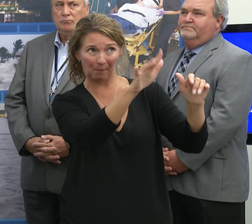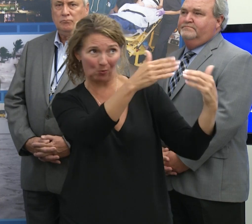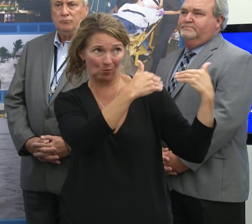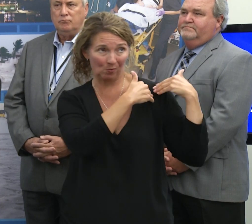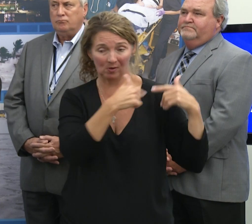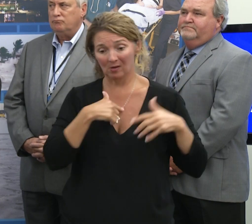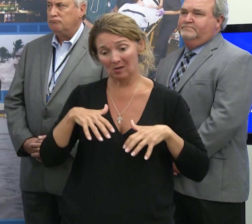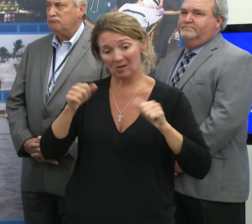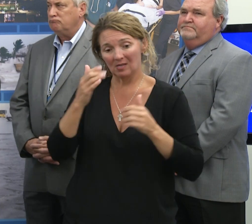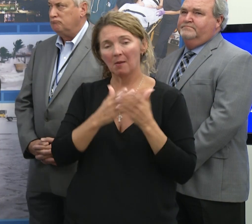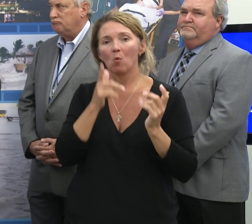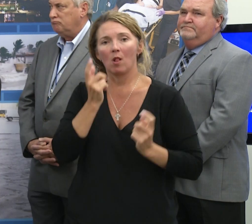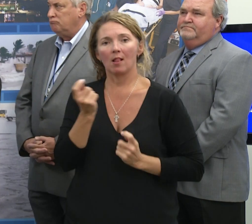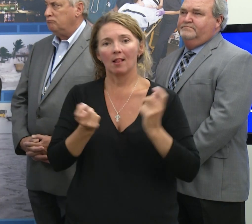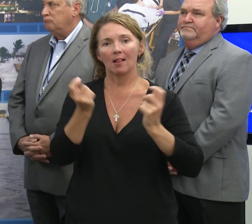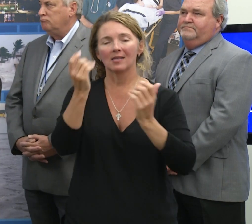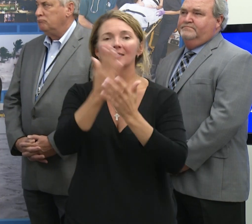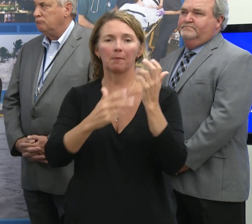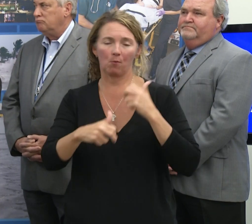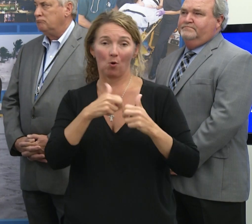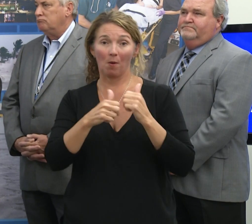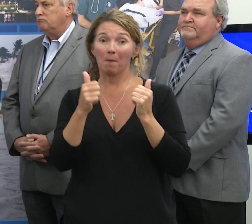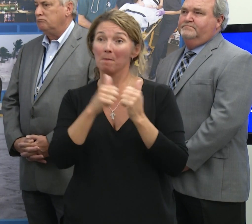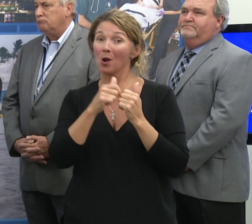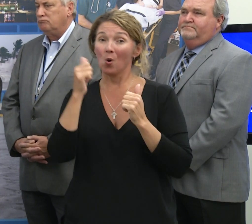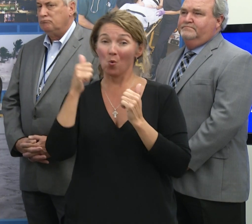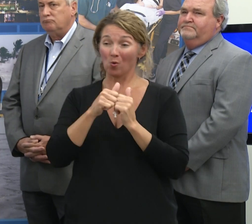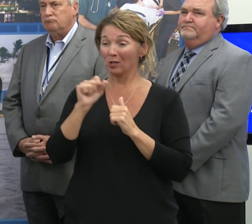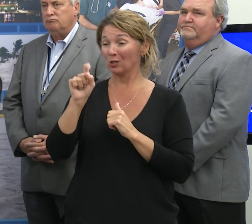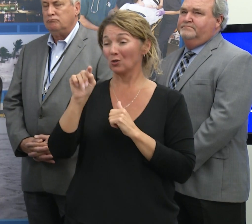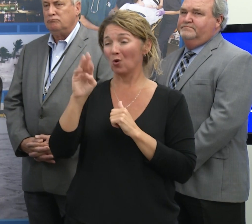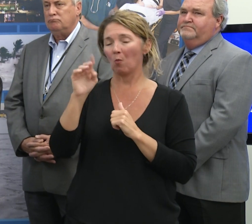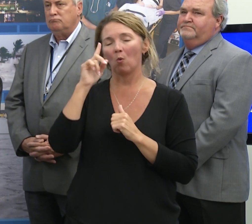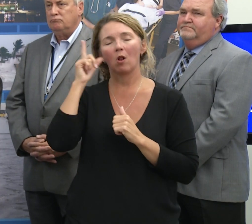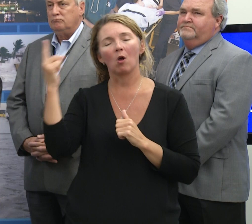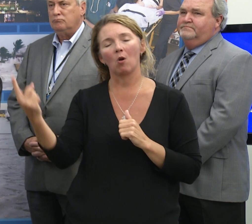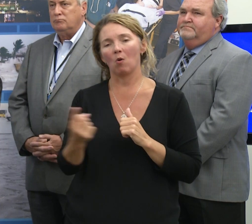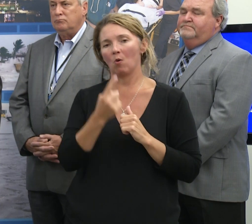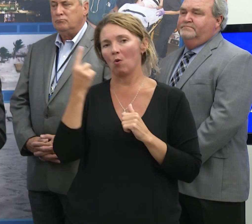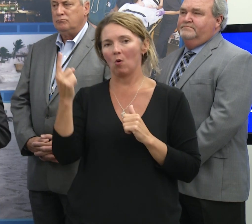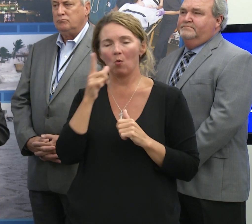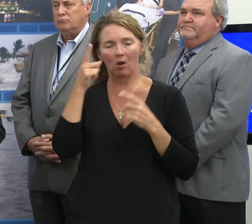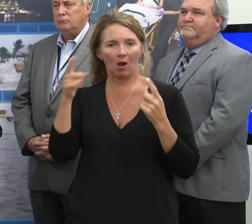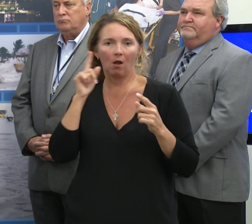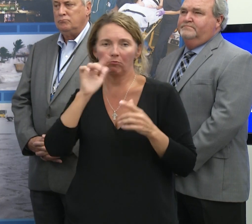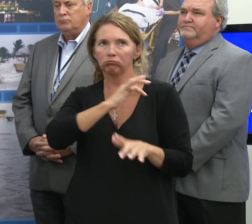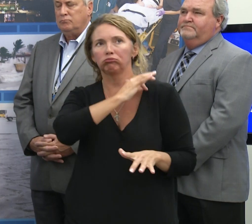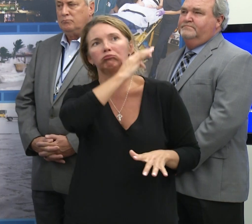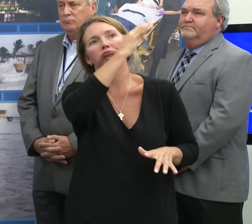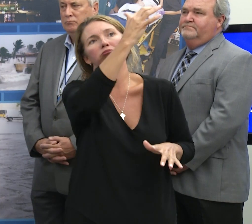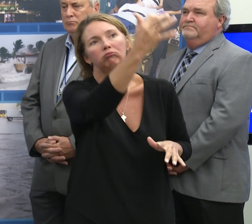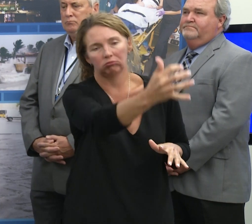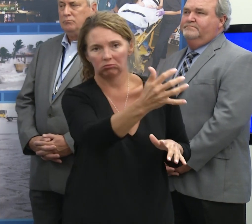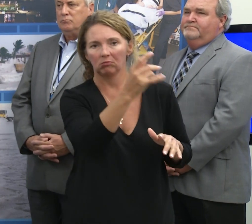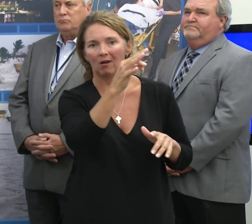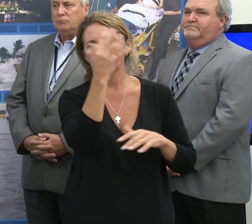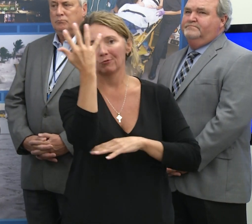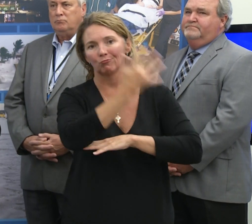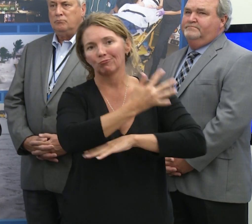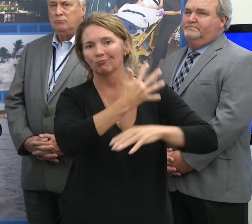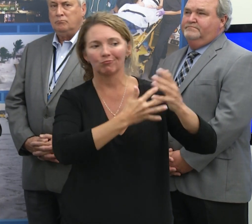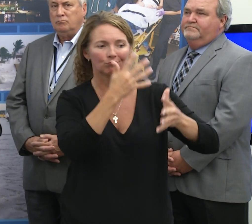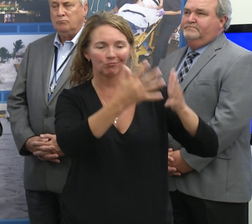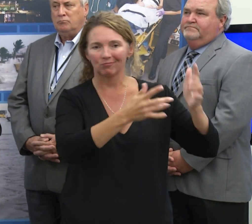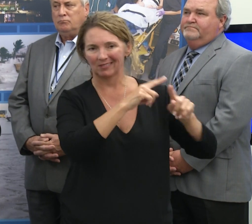we'll eliminate some of that. But with a storm of that magnitude, you're always going to have significant amount of debris. We should be thankful